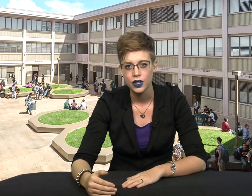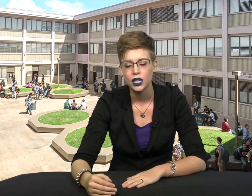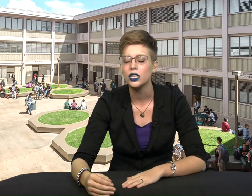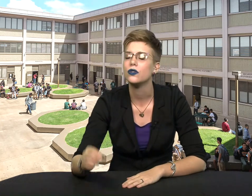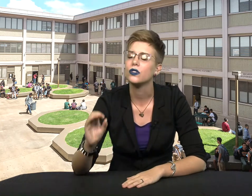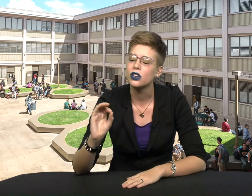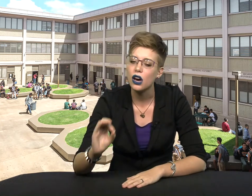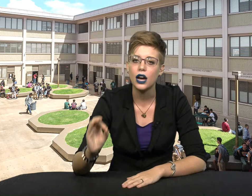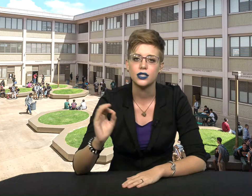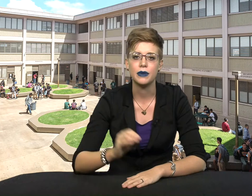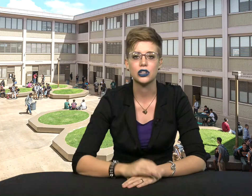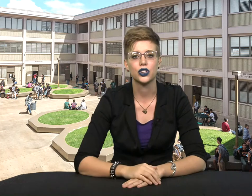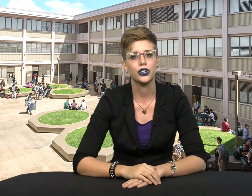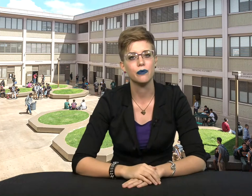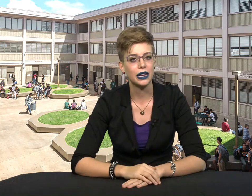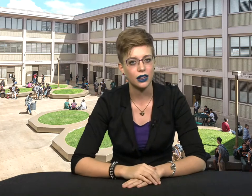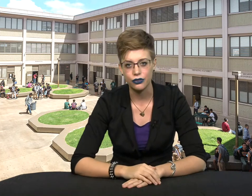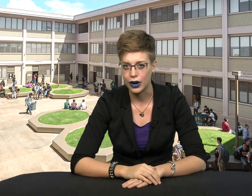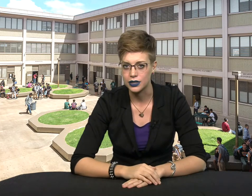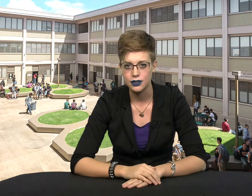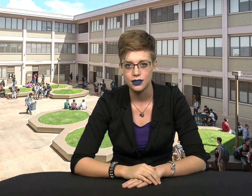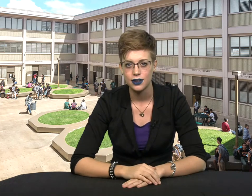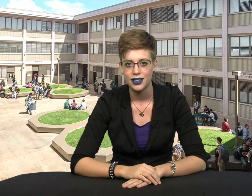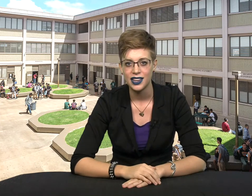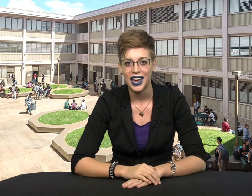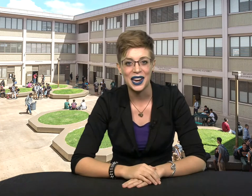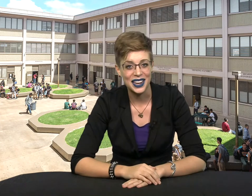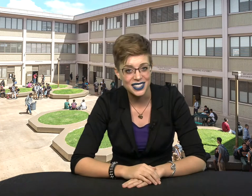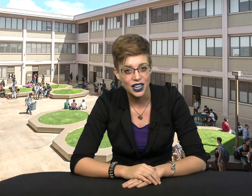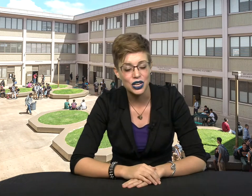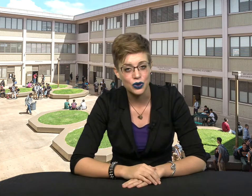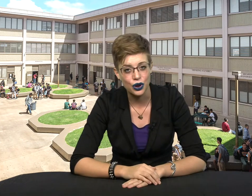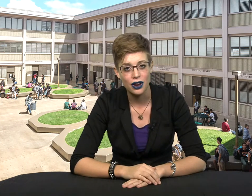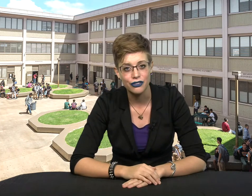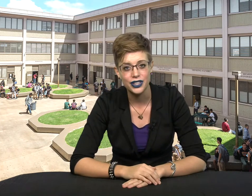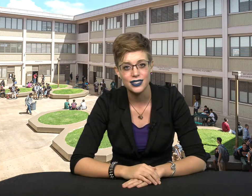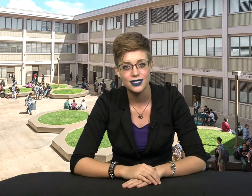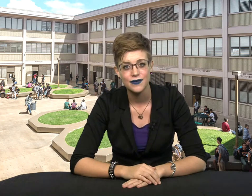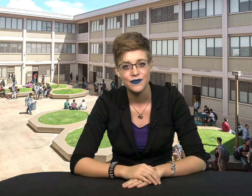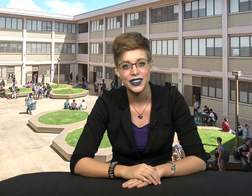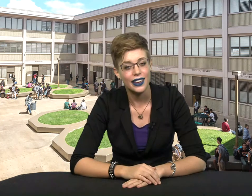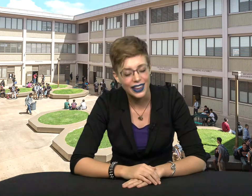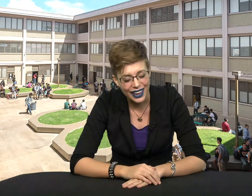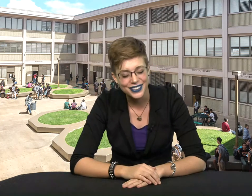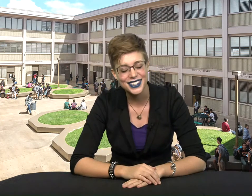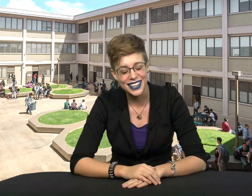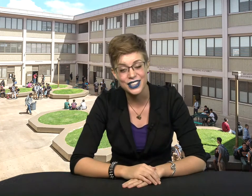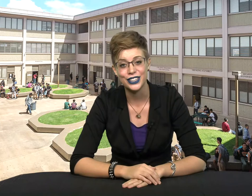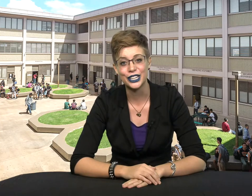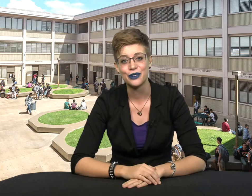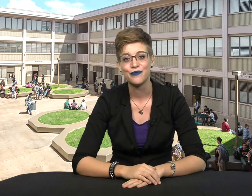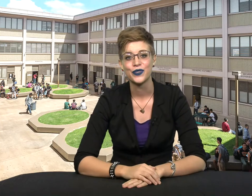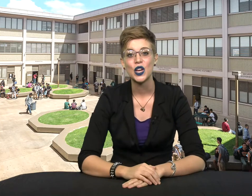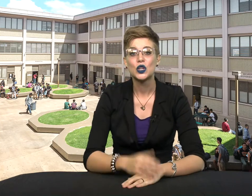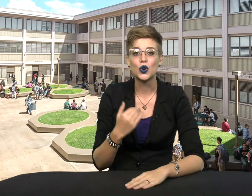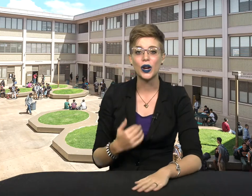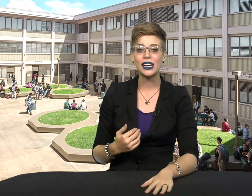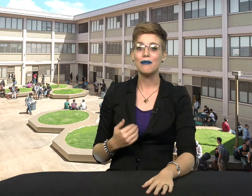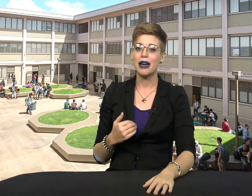You've got to make sure you're making friends. And I can tell you with confidence, it gets easier. Growing up, my